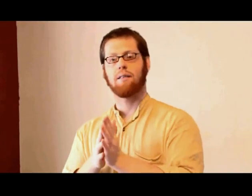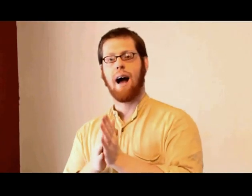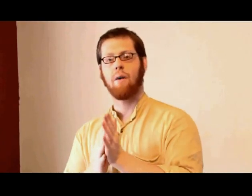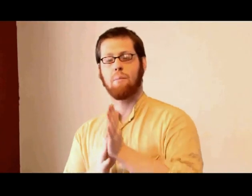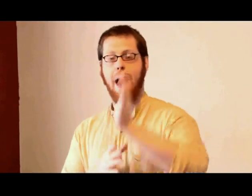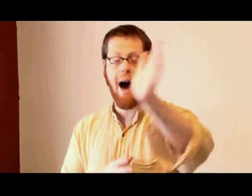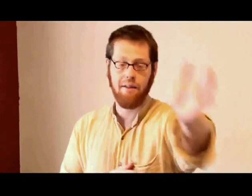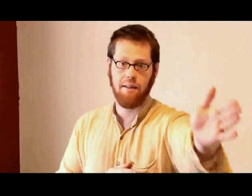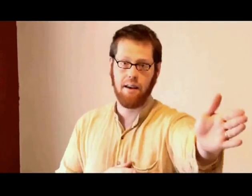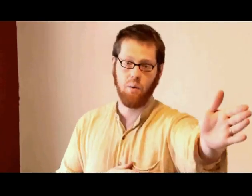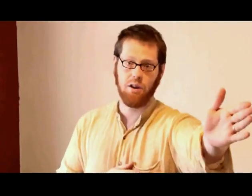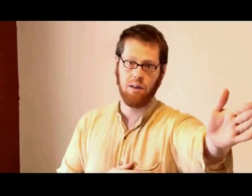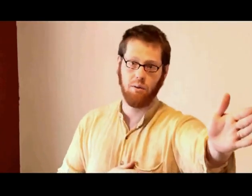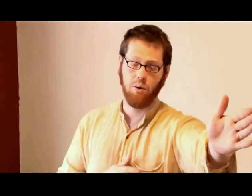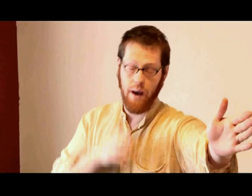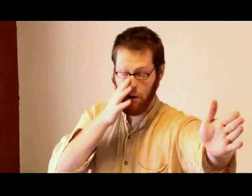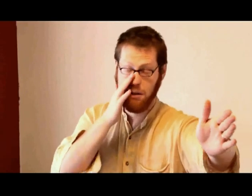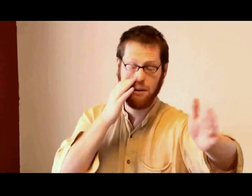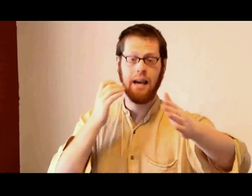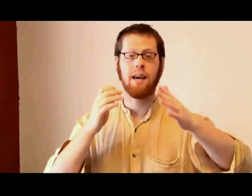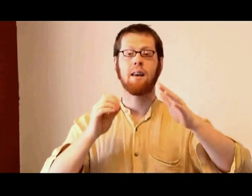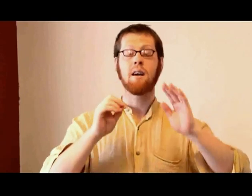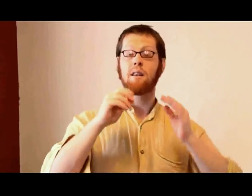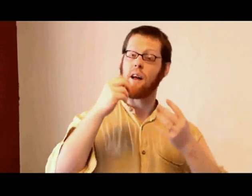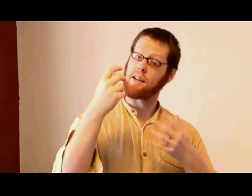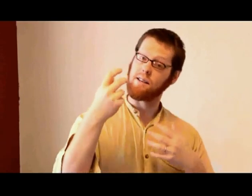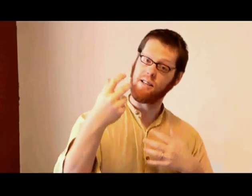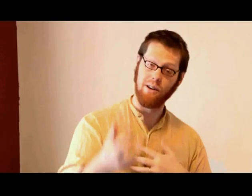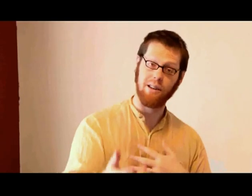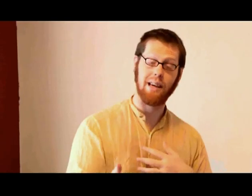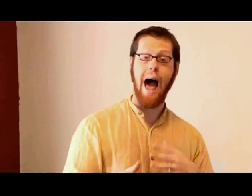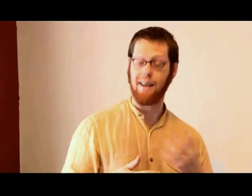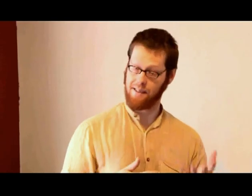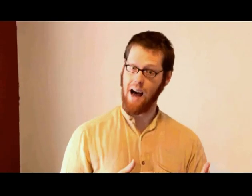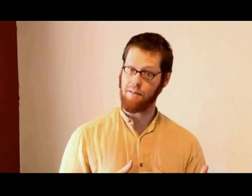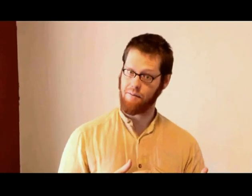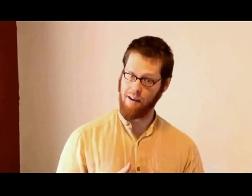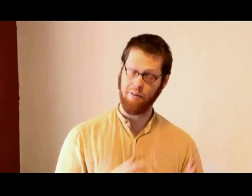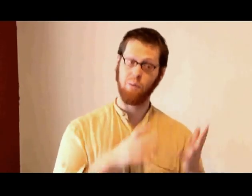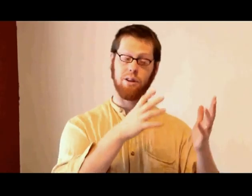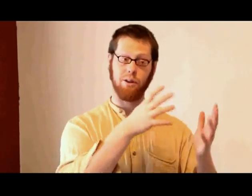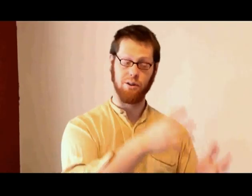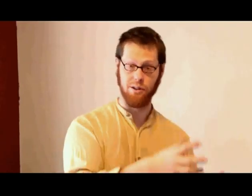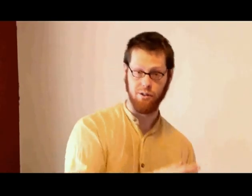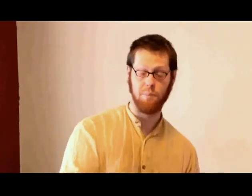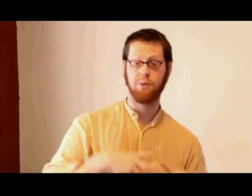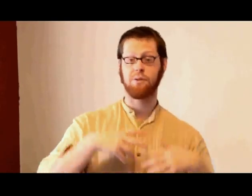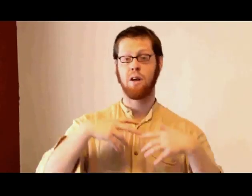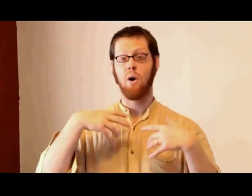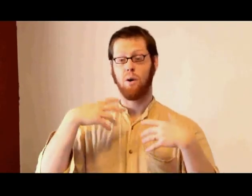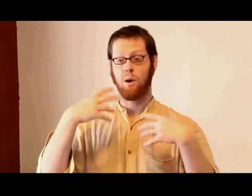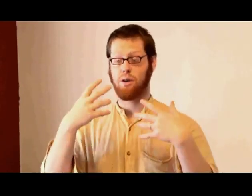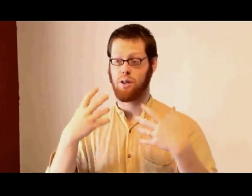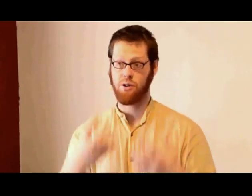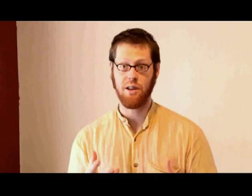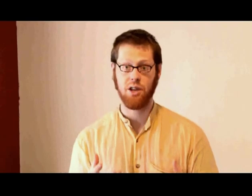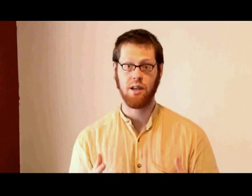down the path in which liberal Quakers have taken, not necessarily as tied for everyone to Christian scriptures or to Christian tradition,